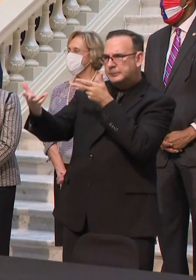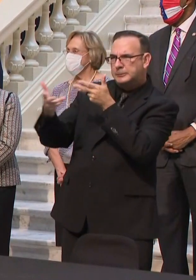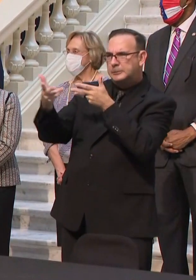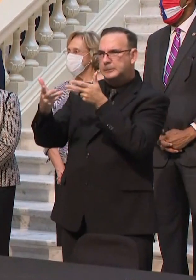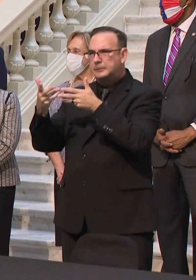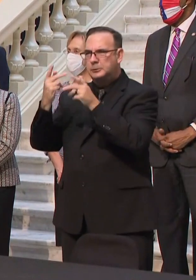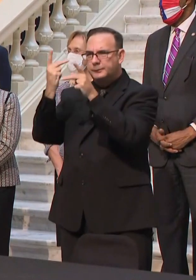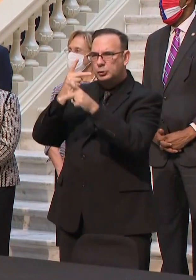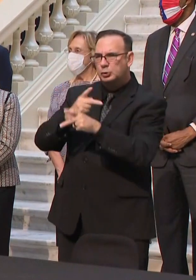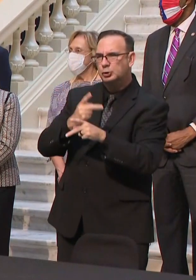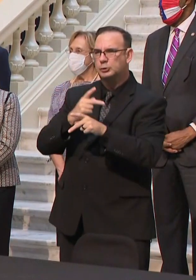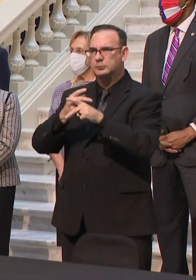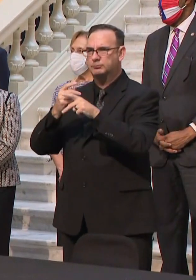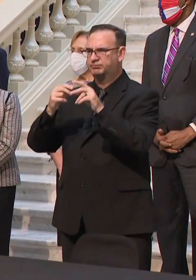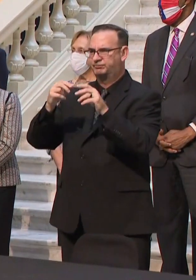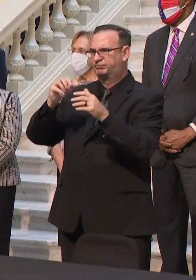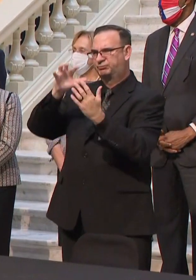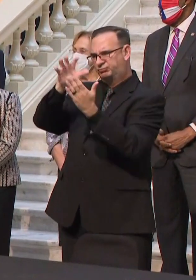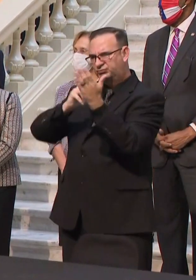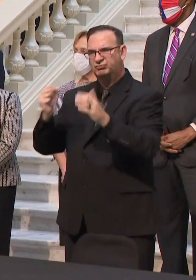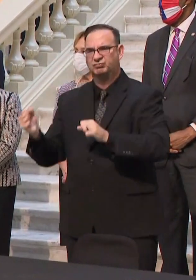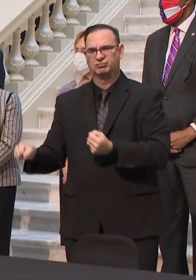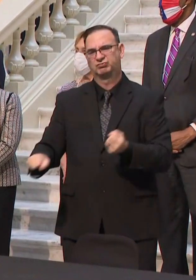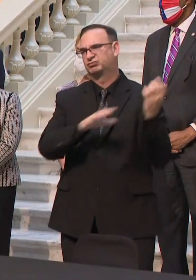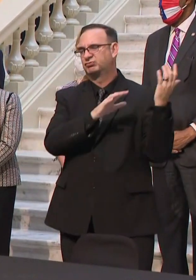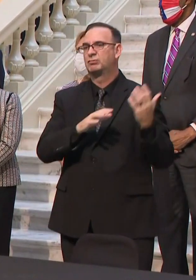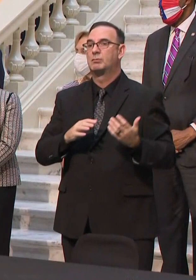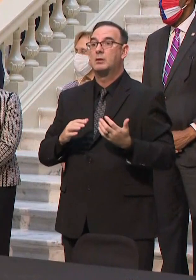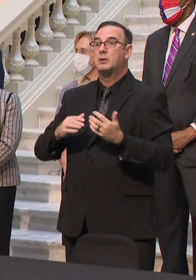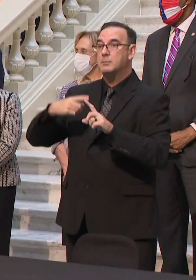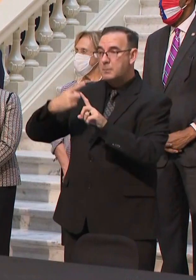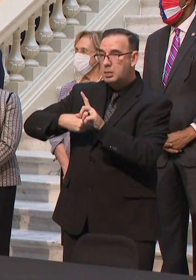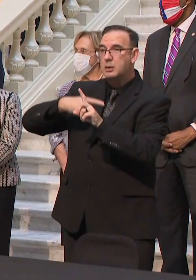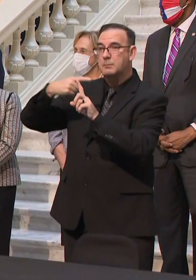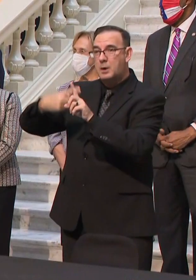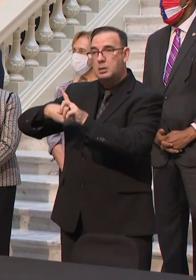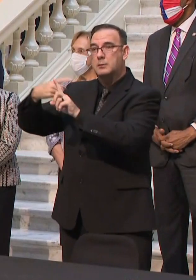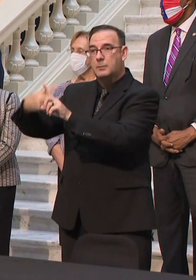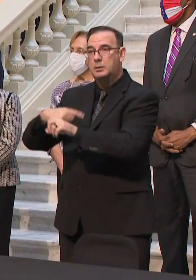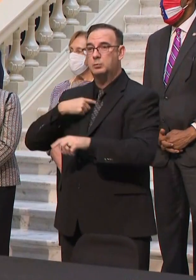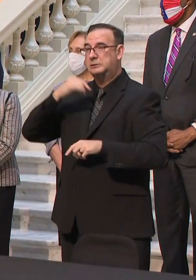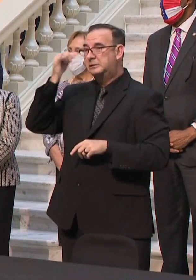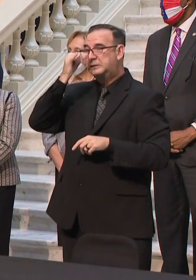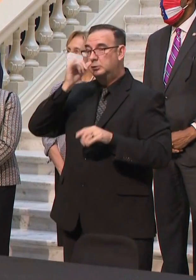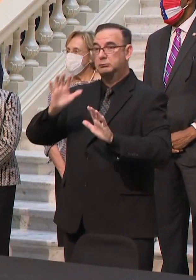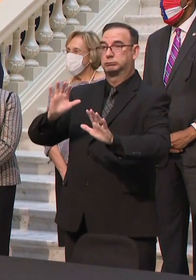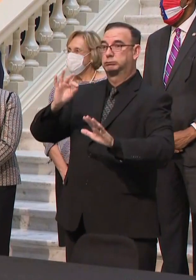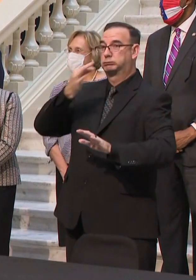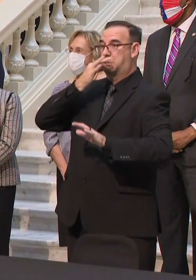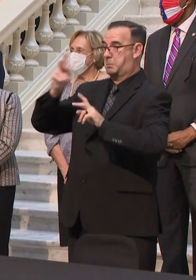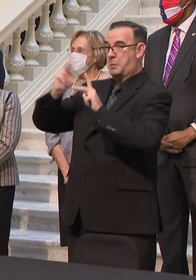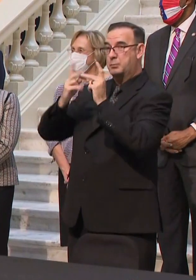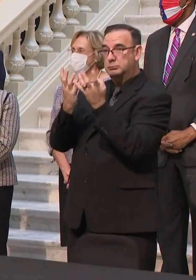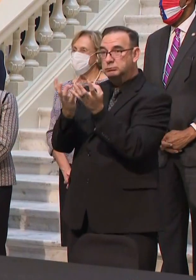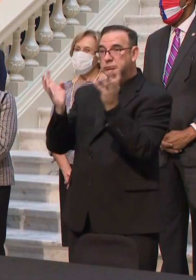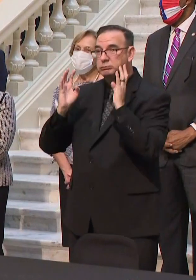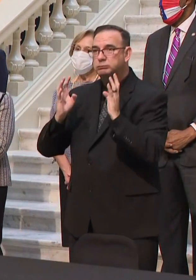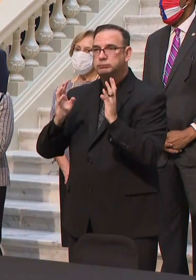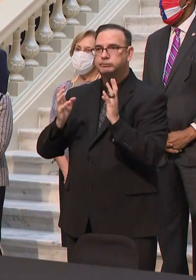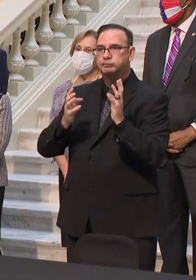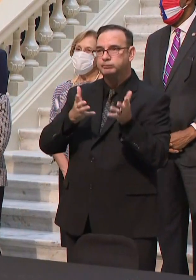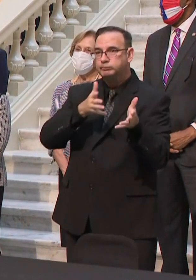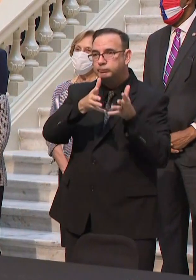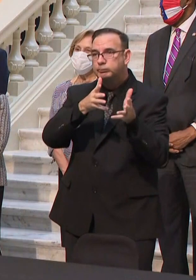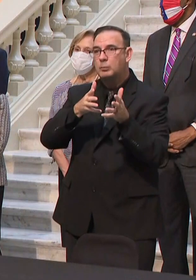months and months, we have worked with a team of experts and the Trump administration to develop a Georgia-centric